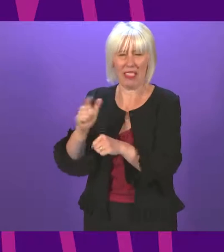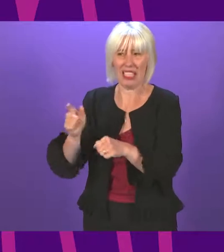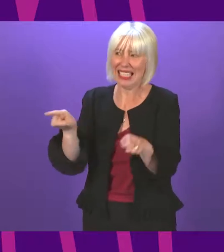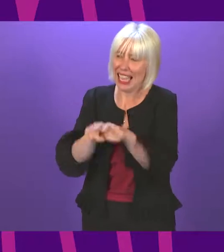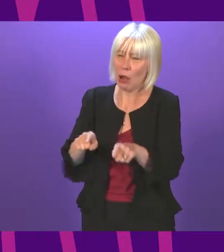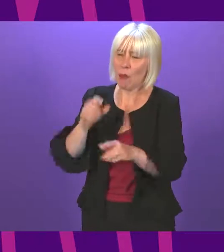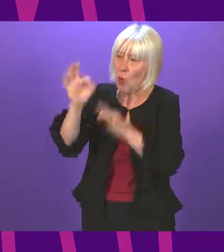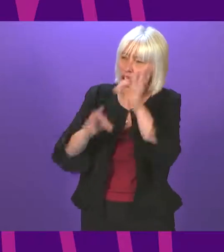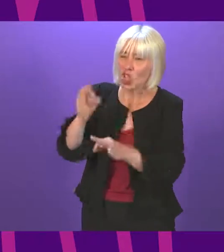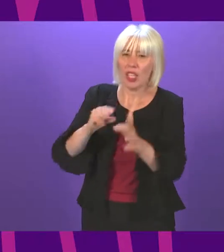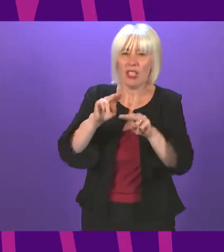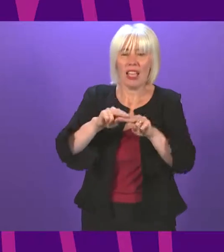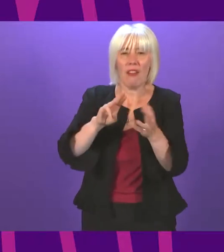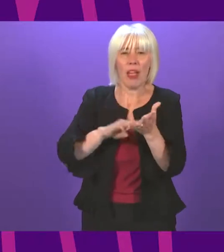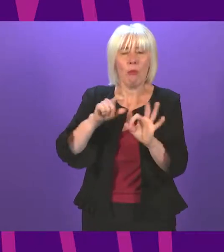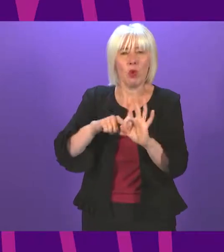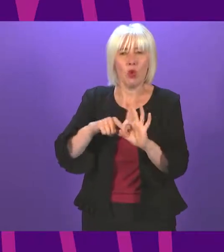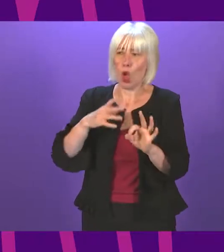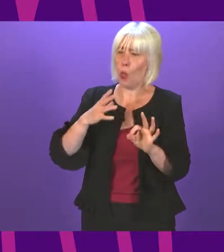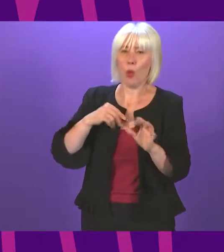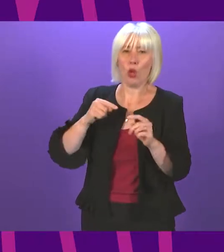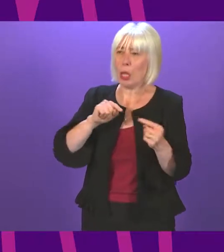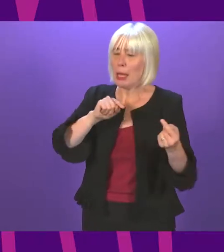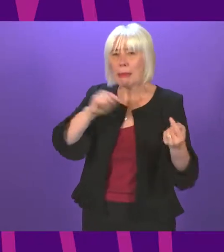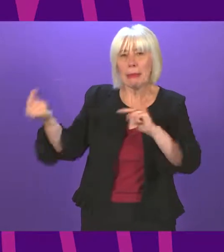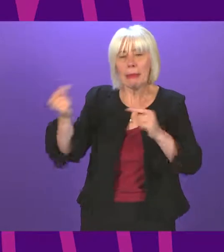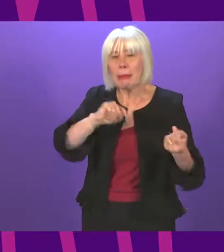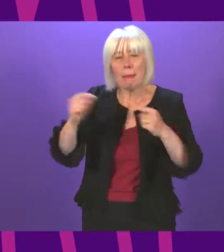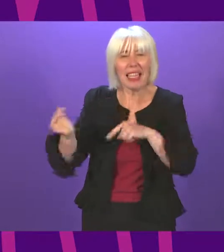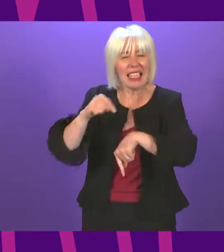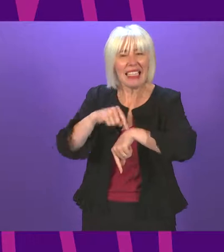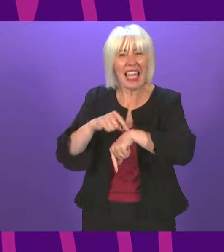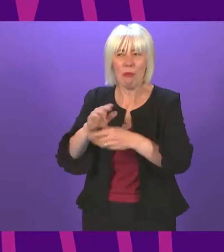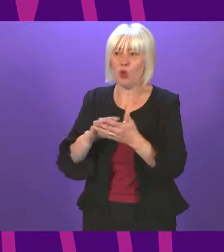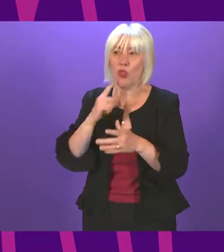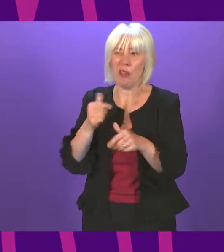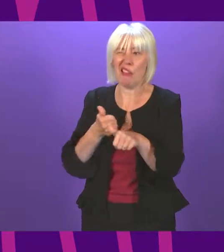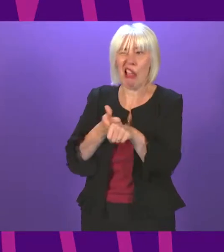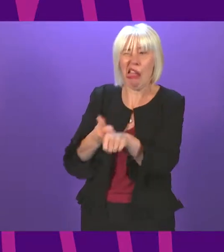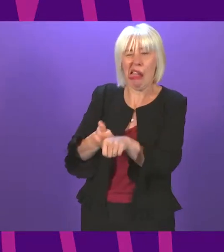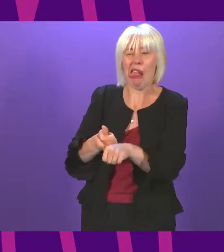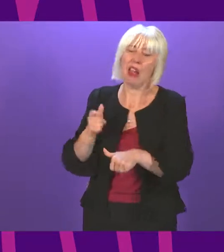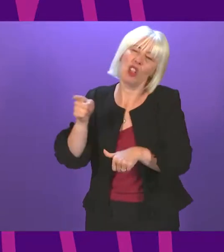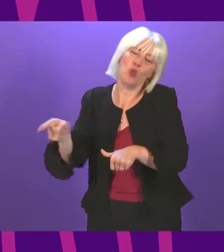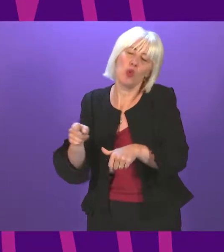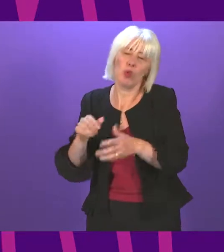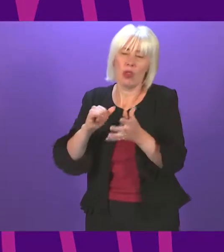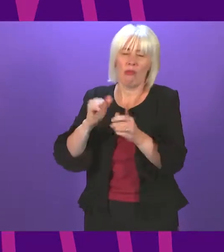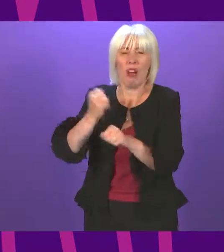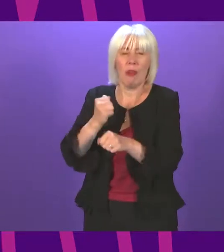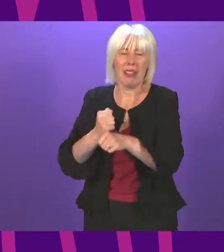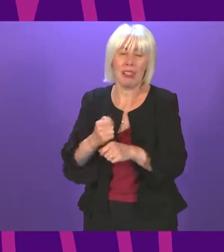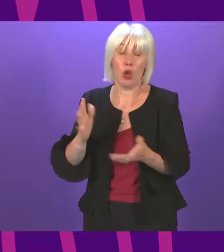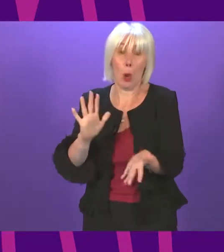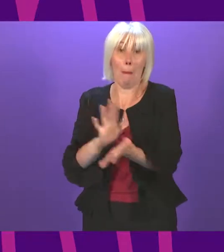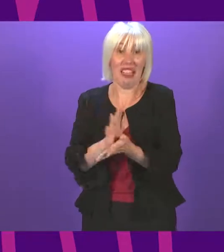They wanted to have opposition debating time so they could do the government's bidding for them. That is why I am pleased, presiding officer, that, like those of